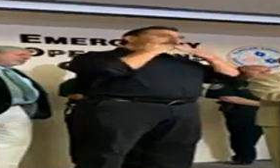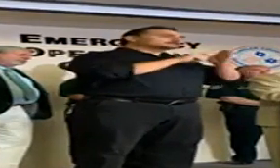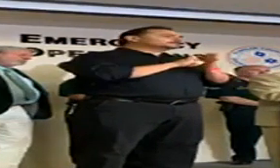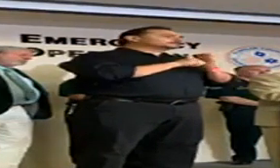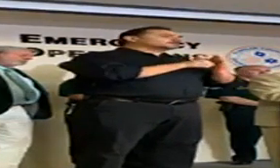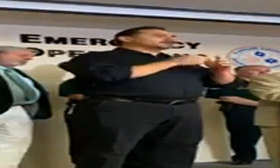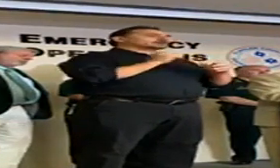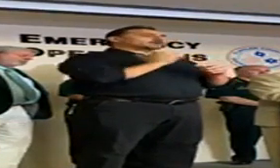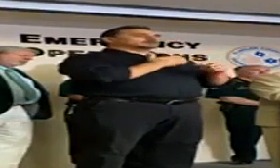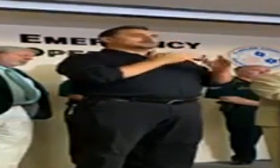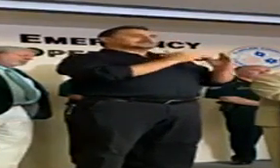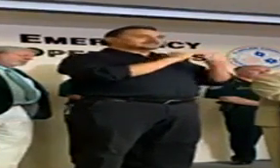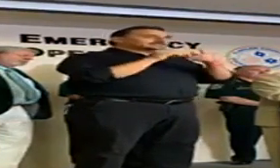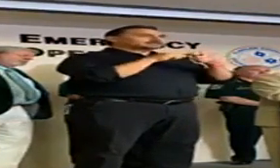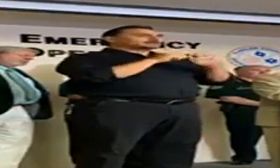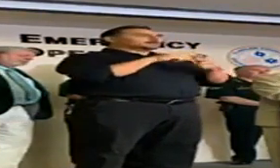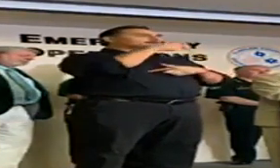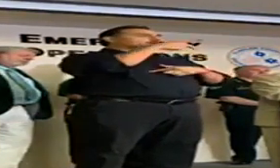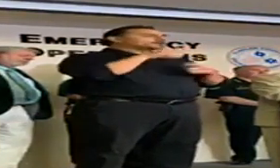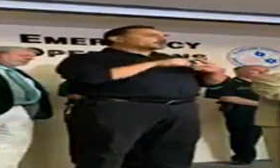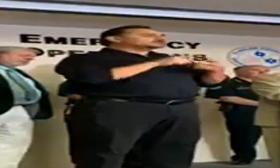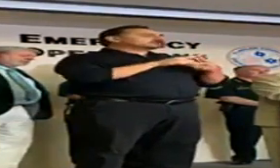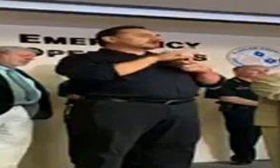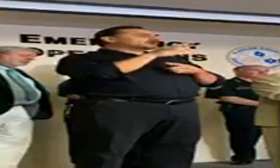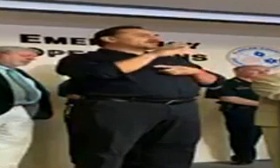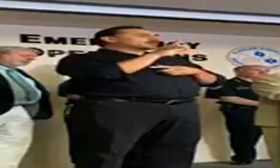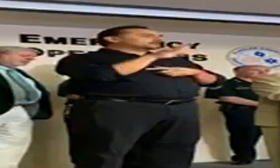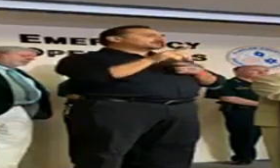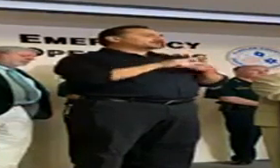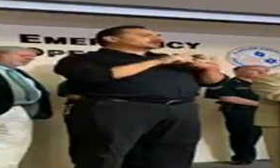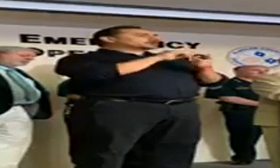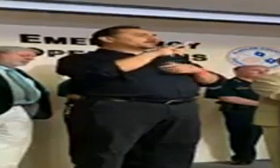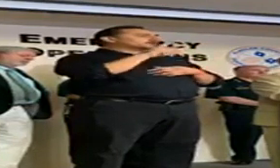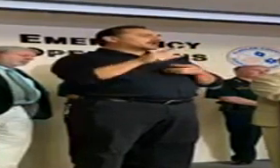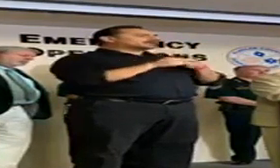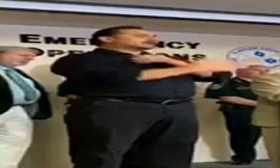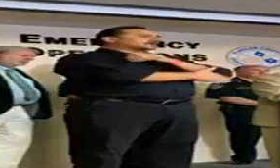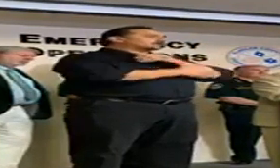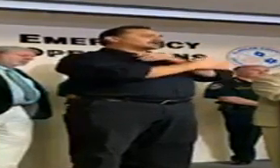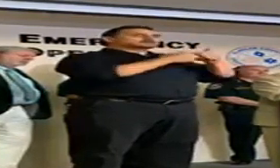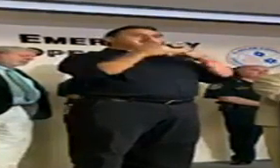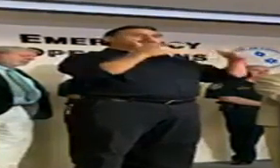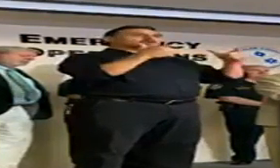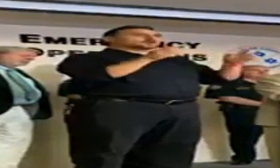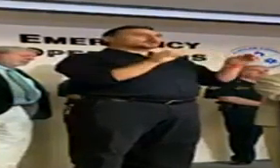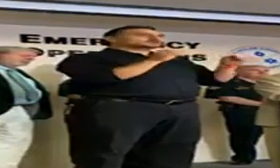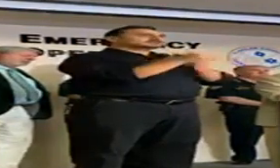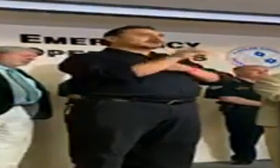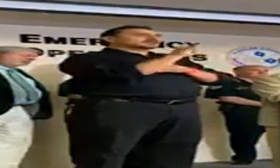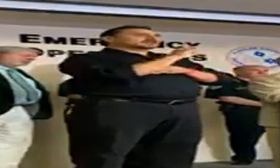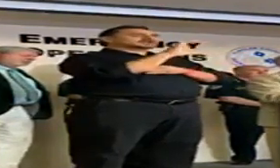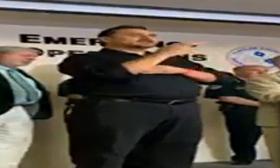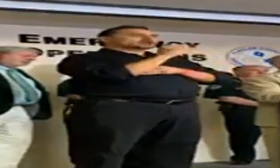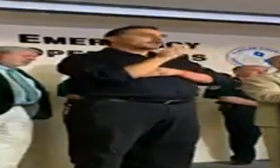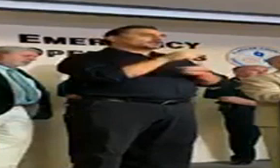our cities, Palm Coast, Flagler Beach, Bunnell, our county, major organizations like the chamber,